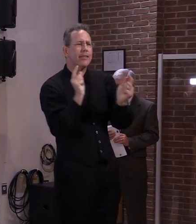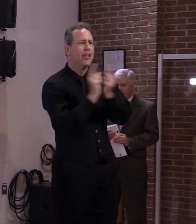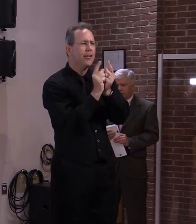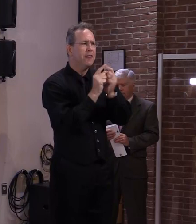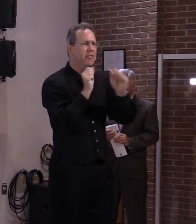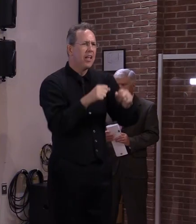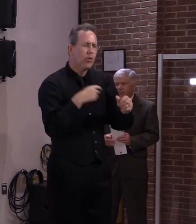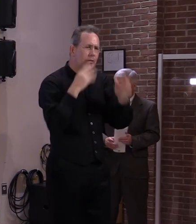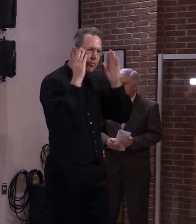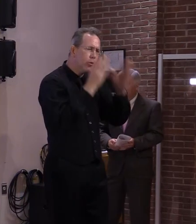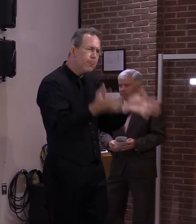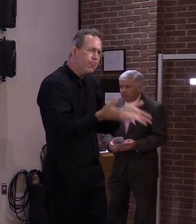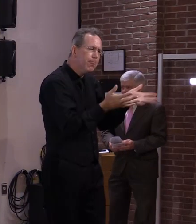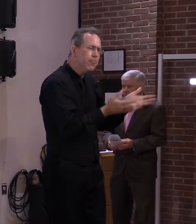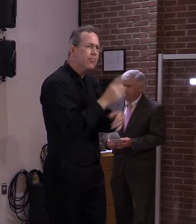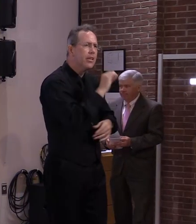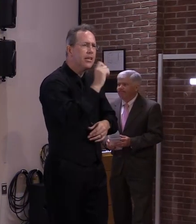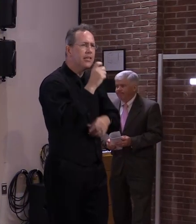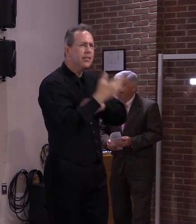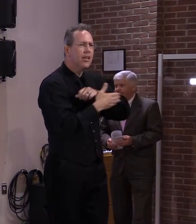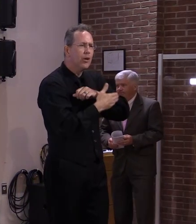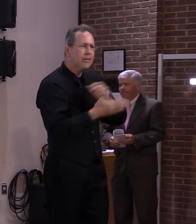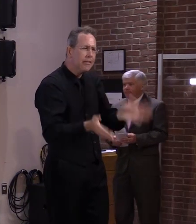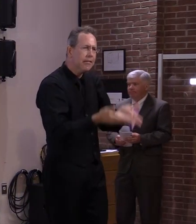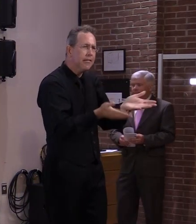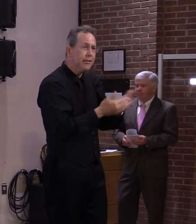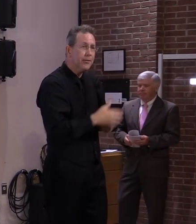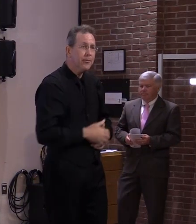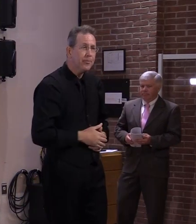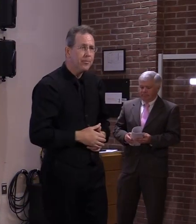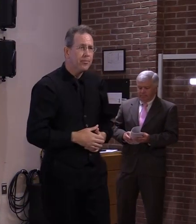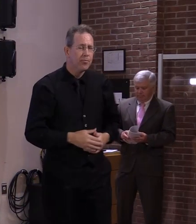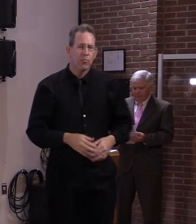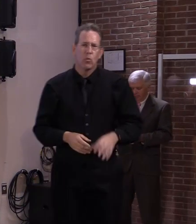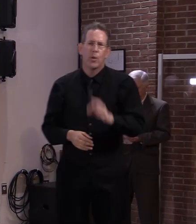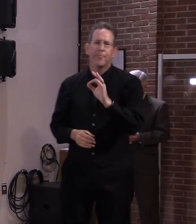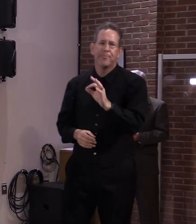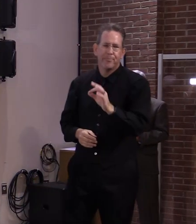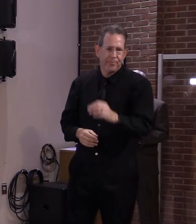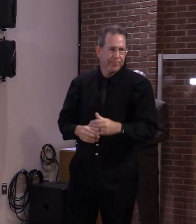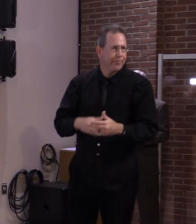thank you ed barber newport daily express